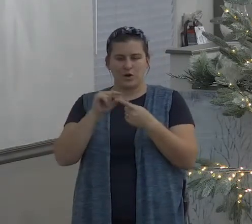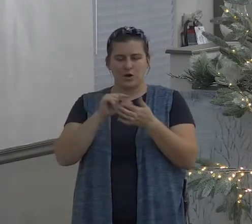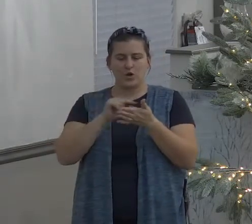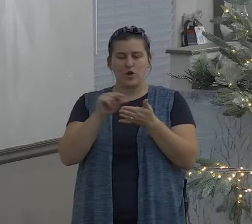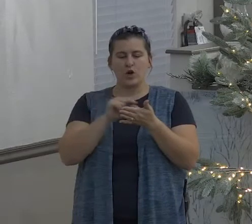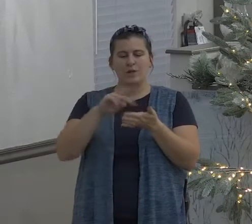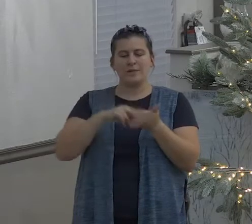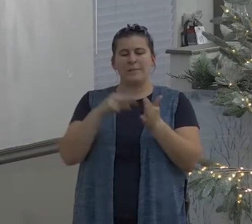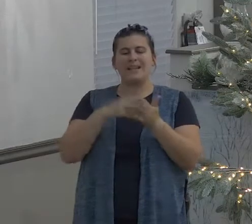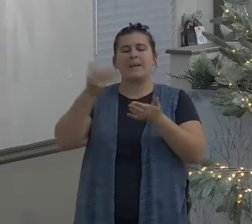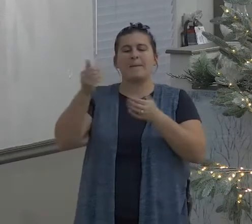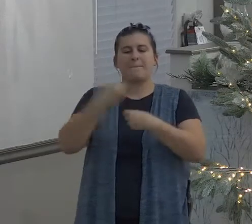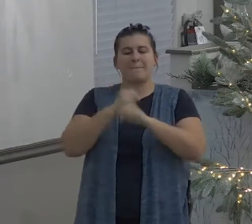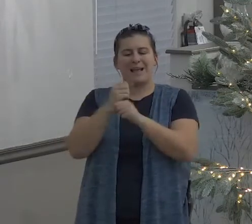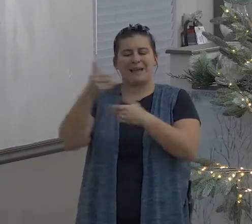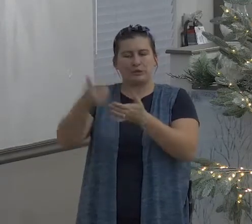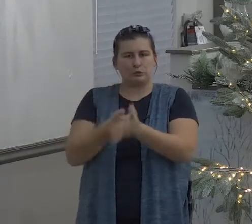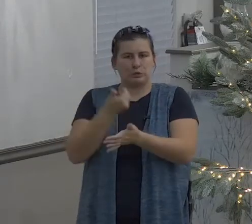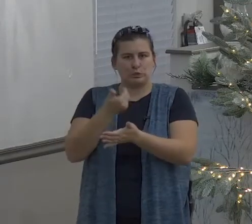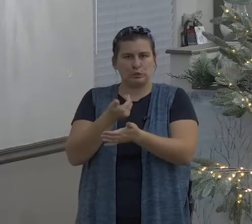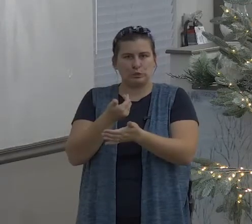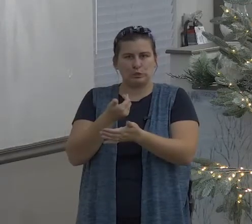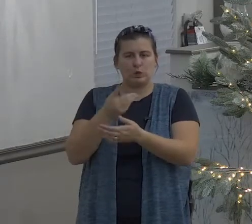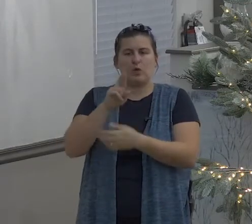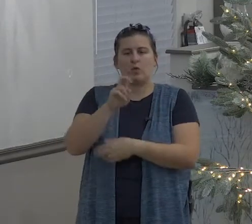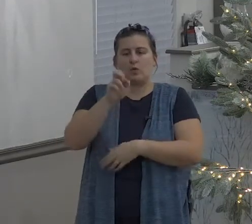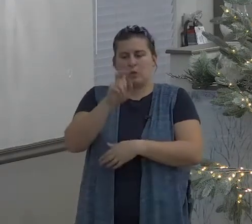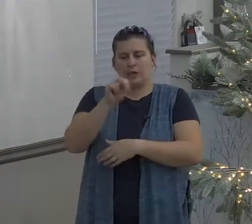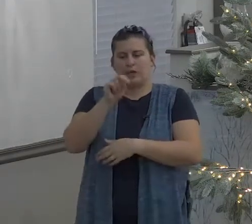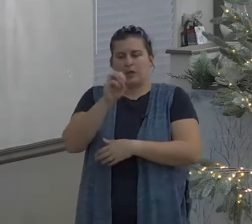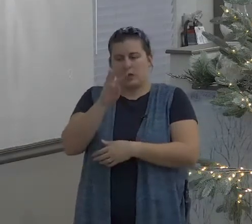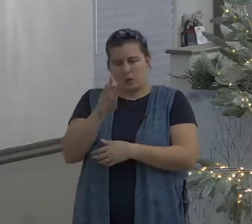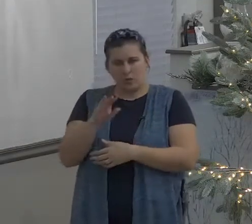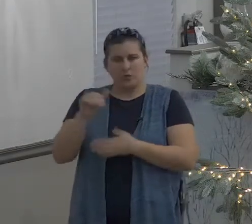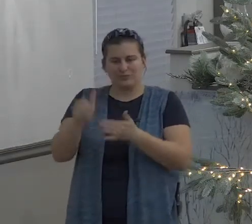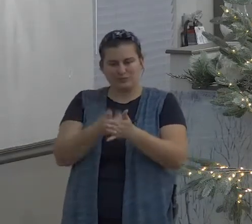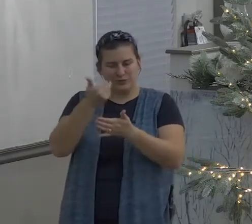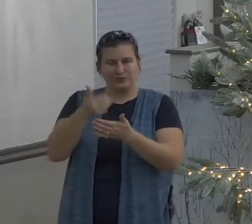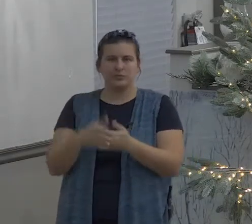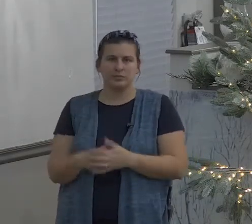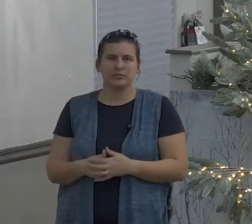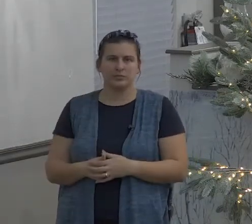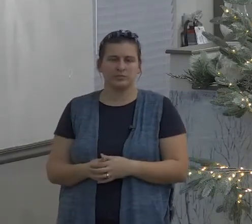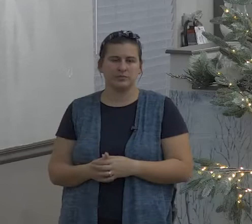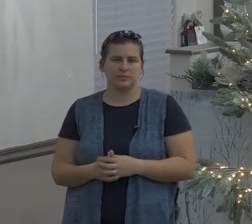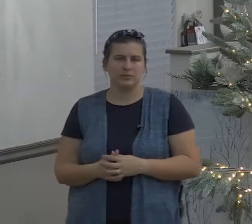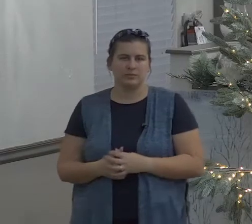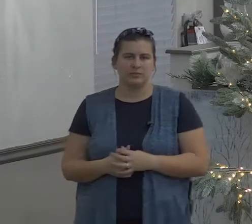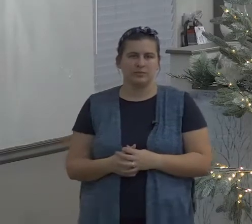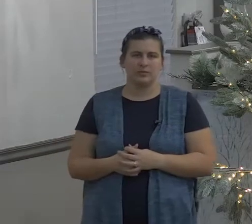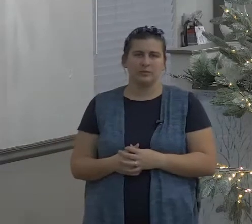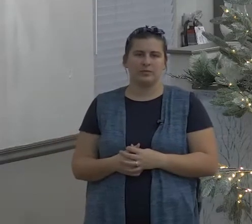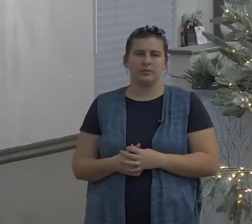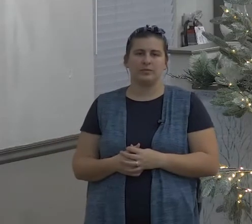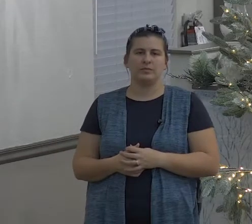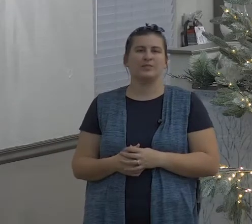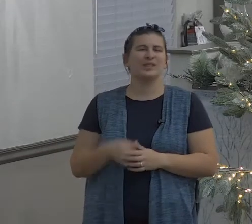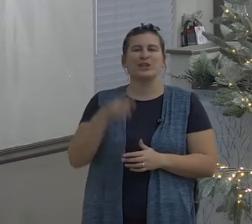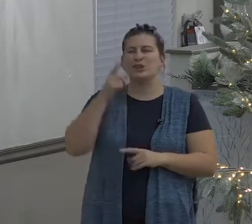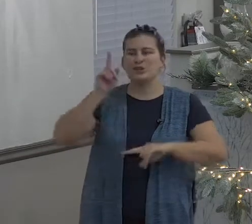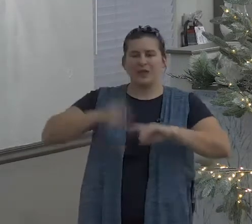we need revival the Hebrew word for the word restore is renew